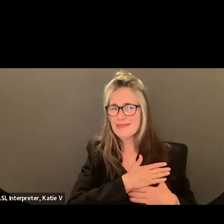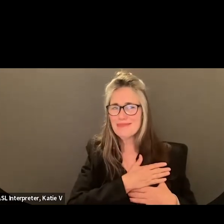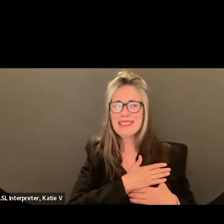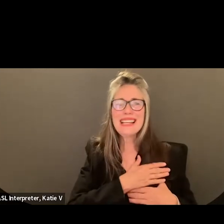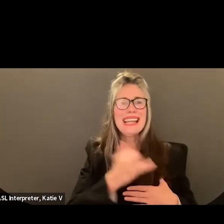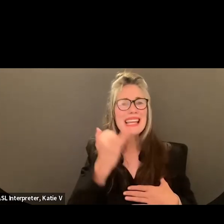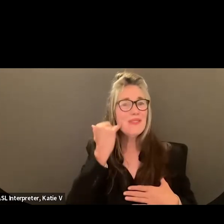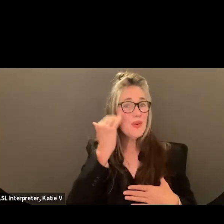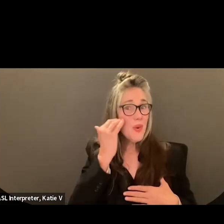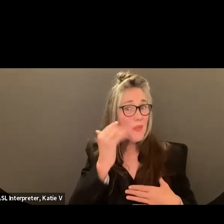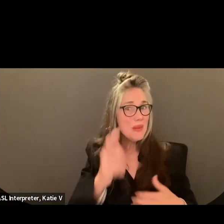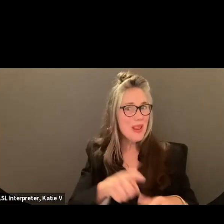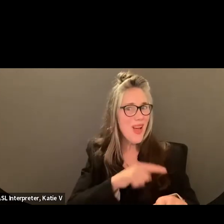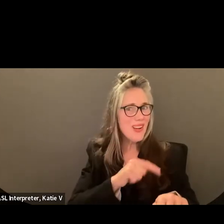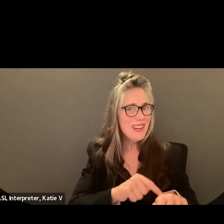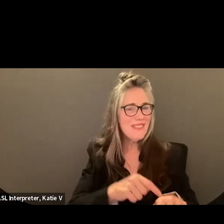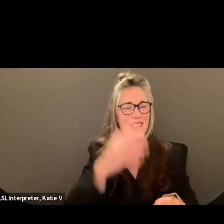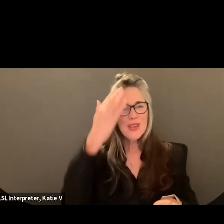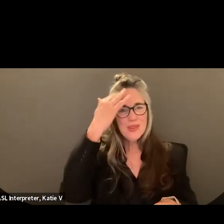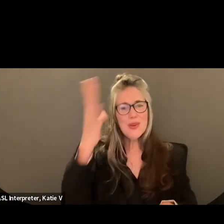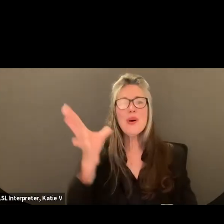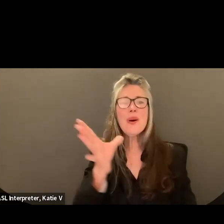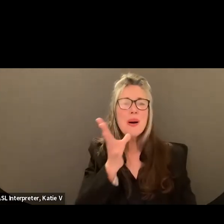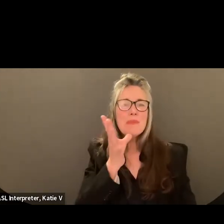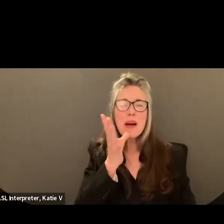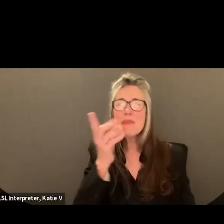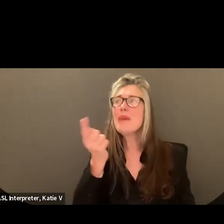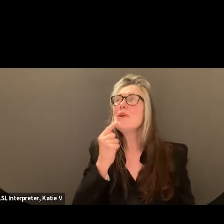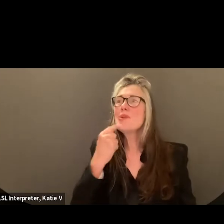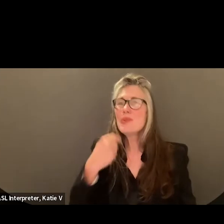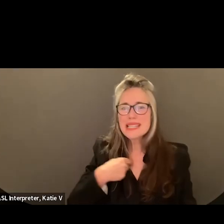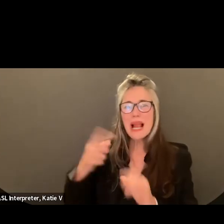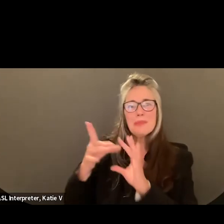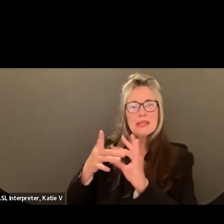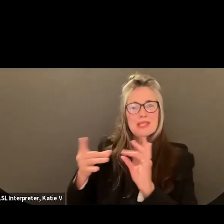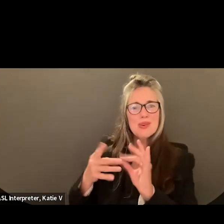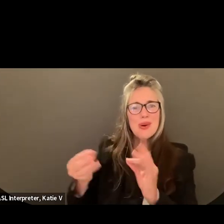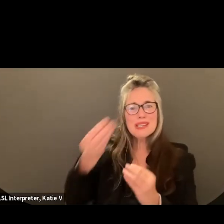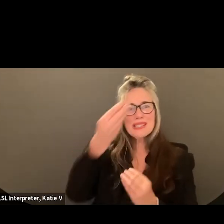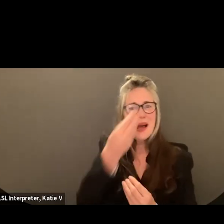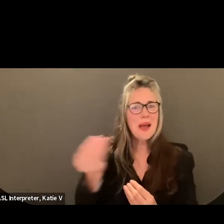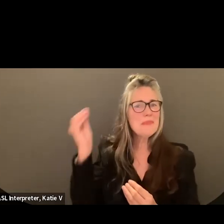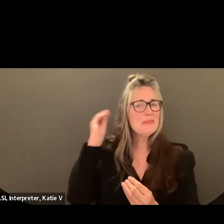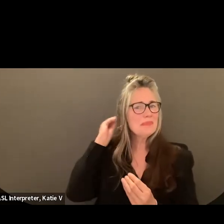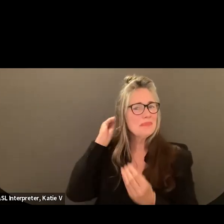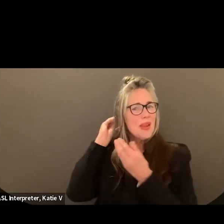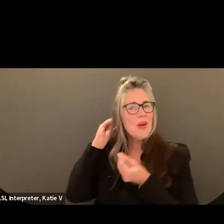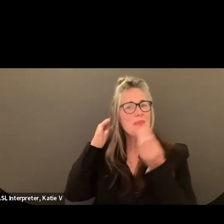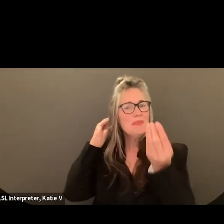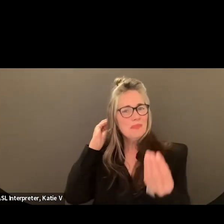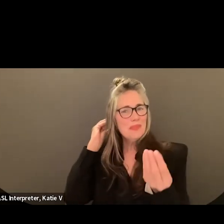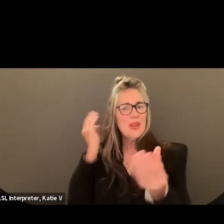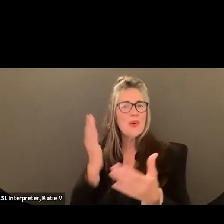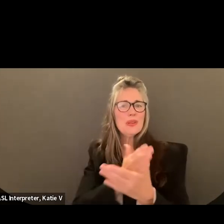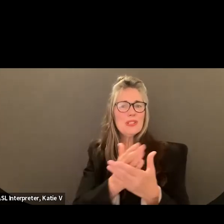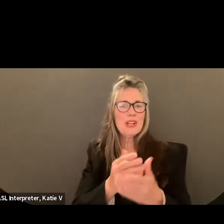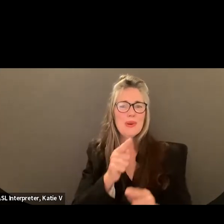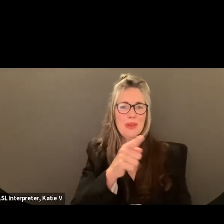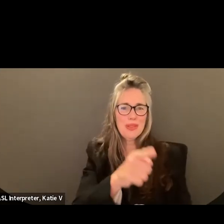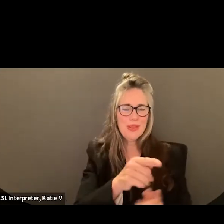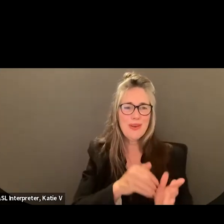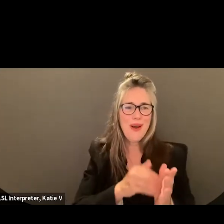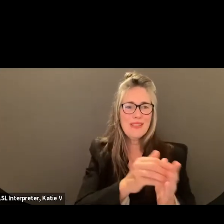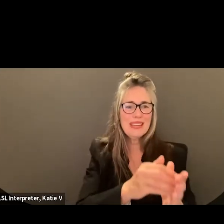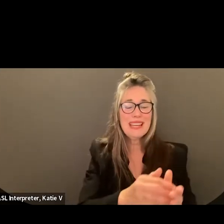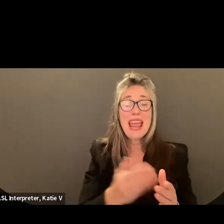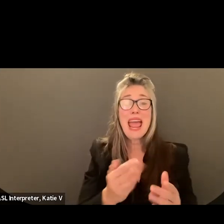she said or something like that. And then I just want to say that I had the opportunity to attend some back to school nights and the listening sessions,